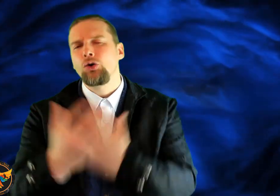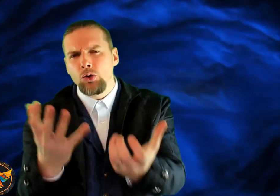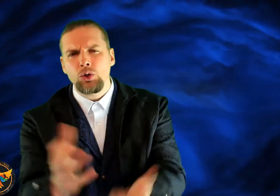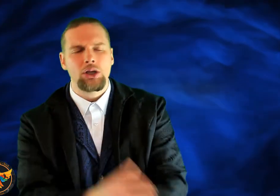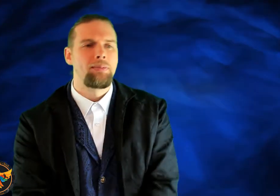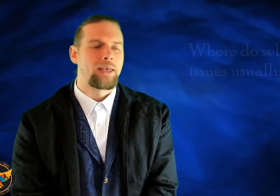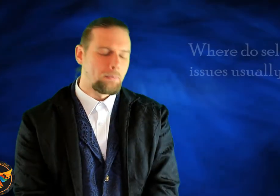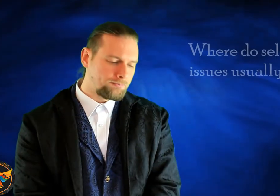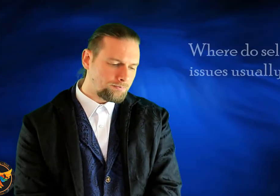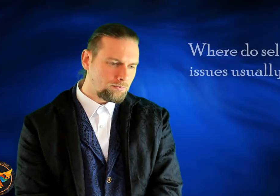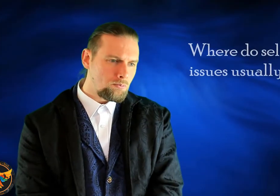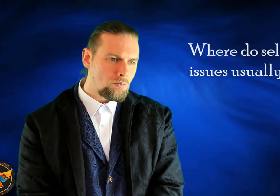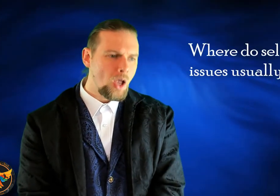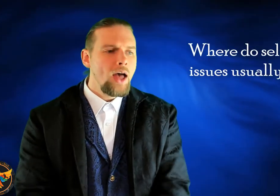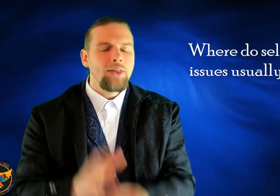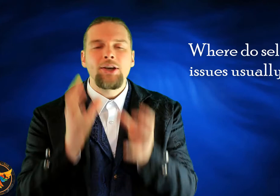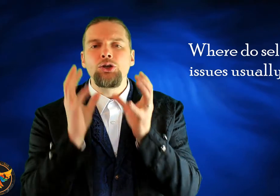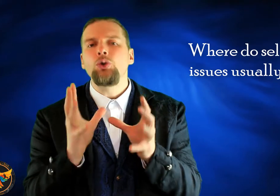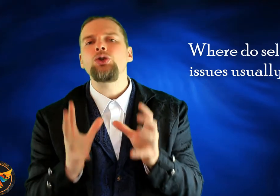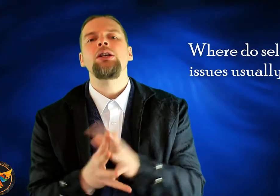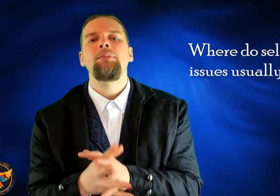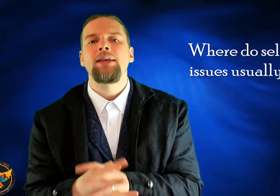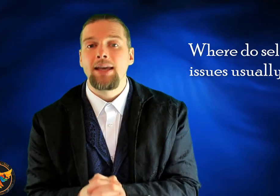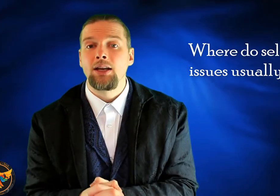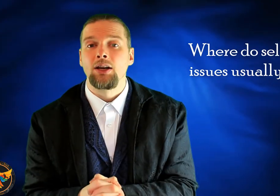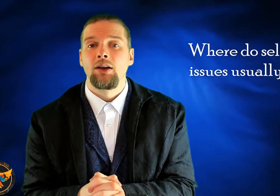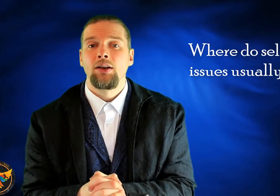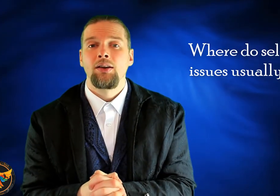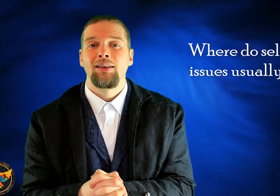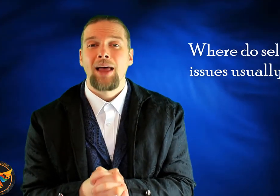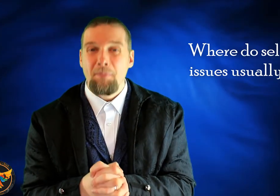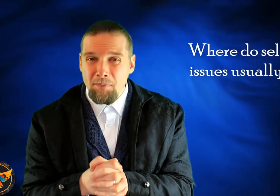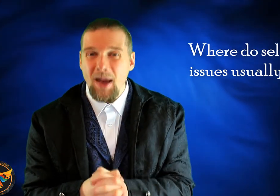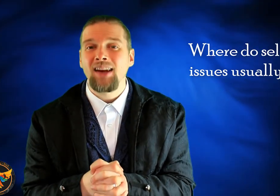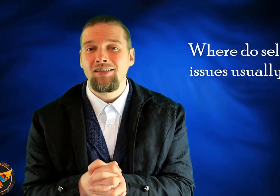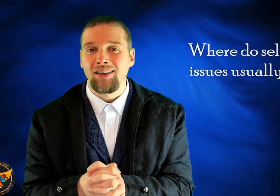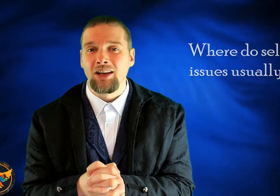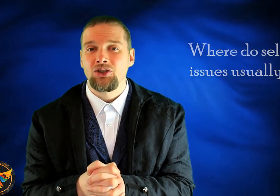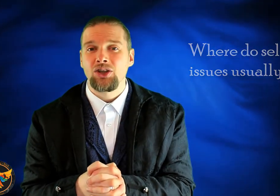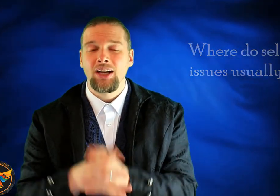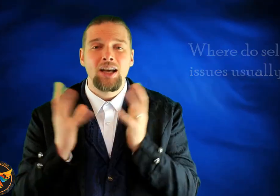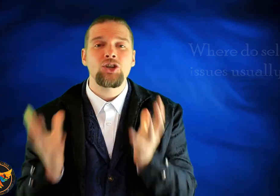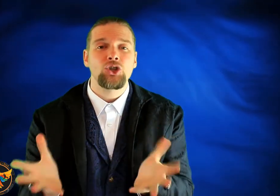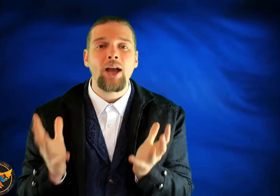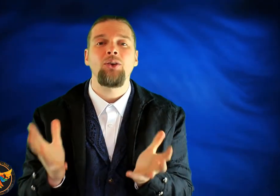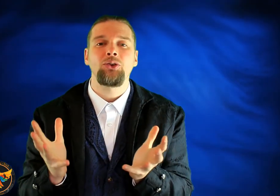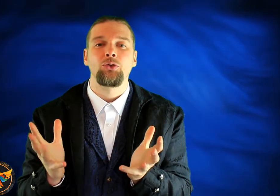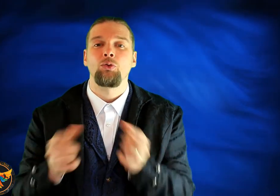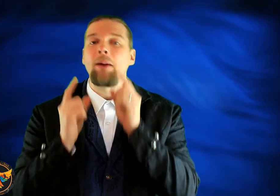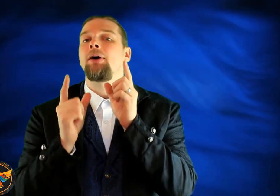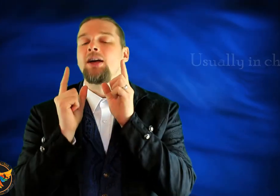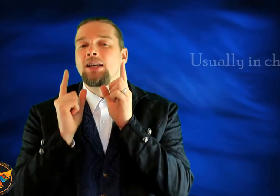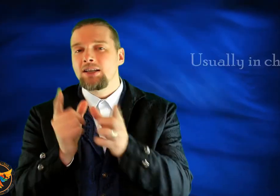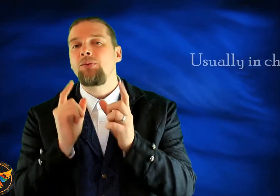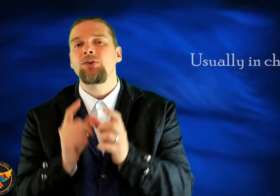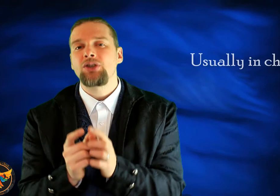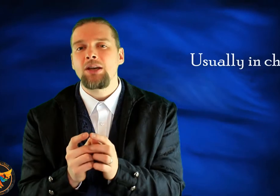or usually begin? They usually begin, like many things, in our childhood. Remember, self-esteem